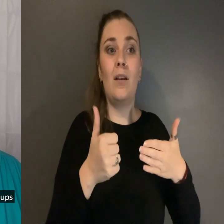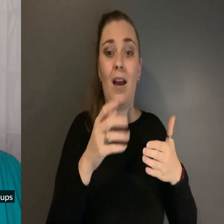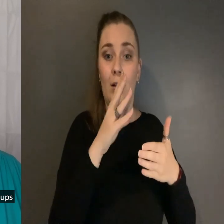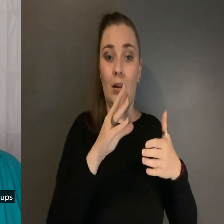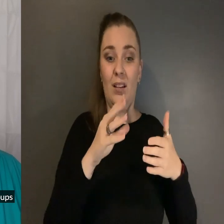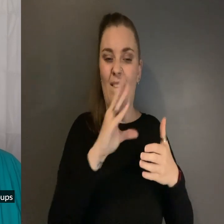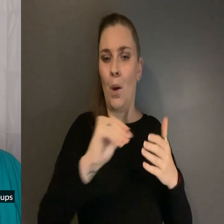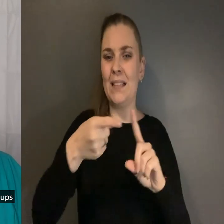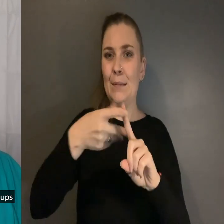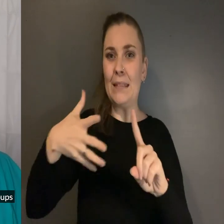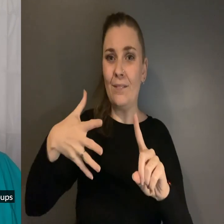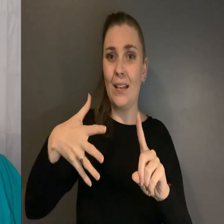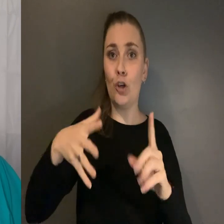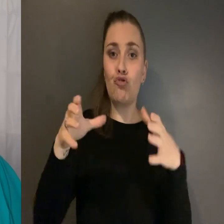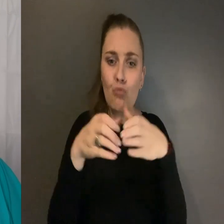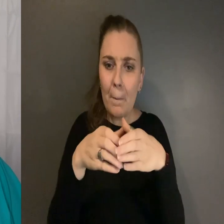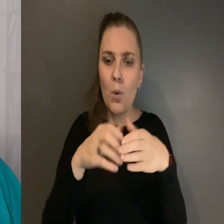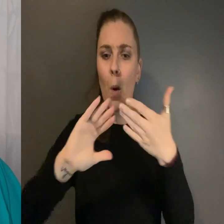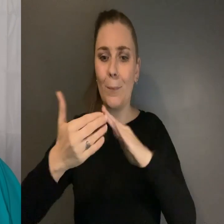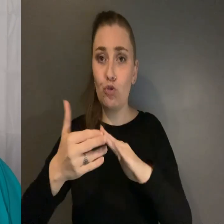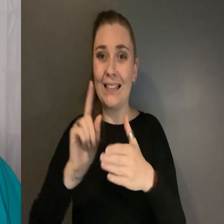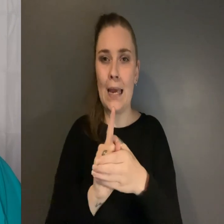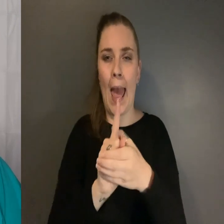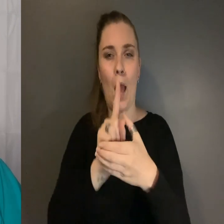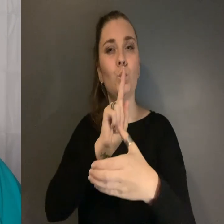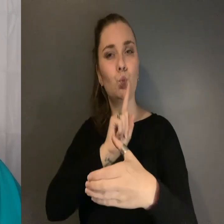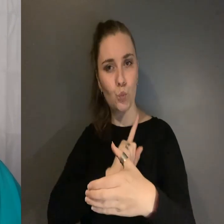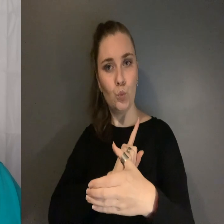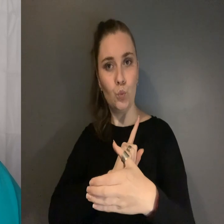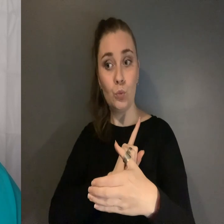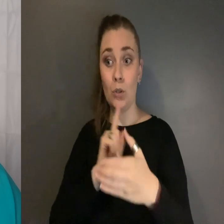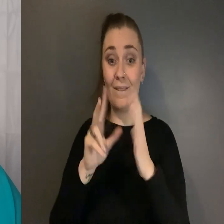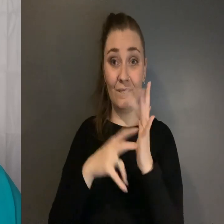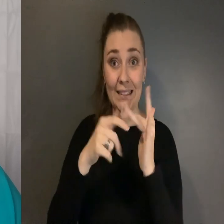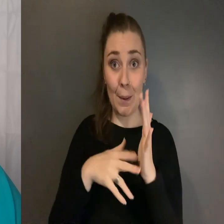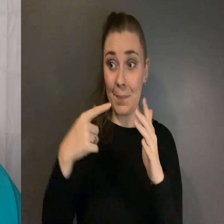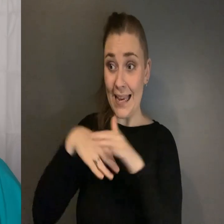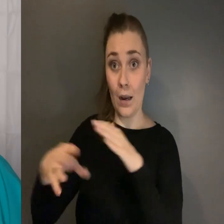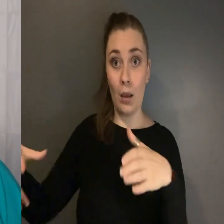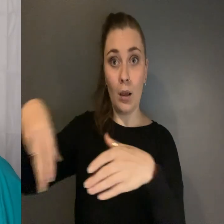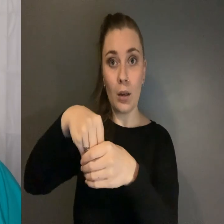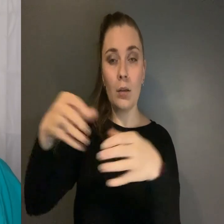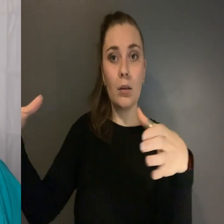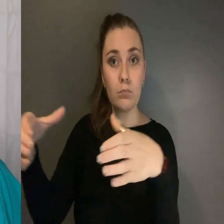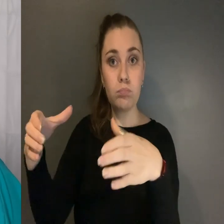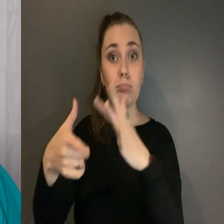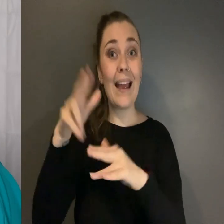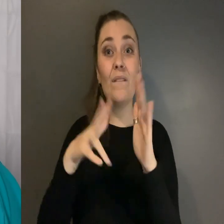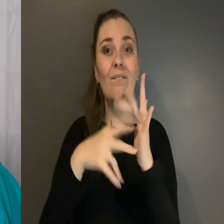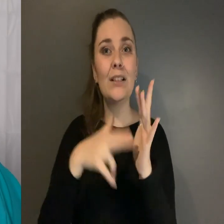specific groups or community spaces that the victim is also part of If the victim wants access